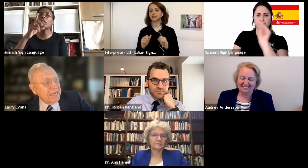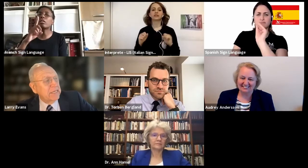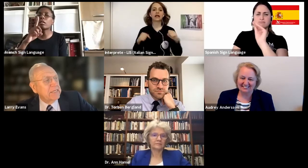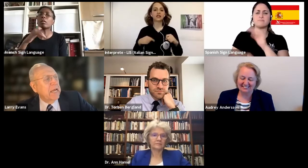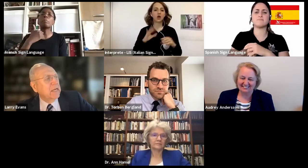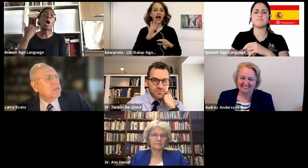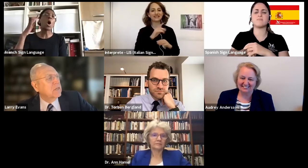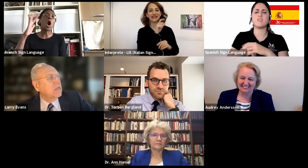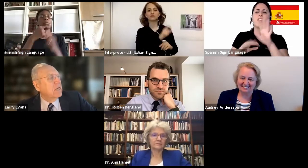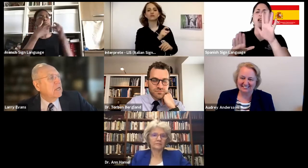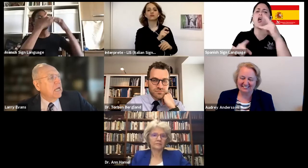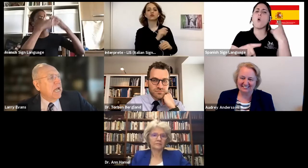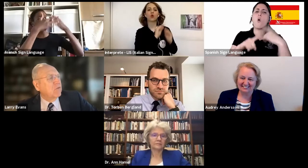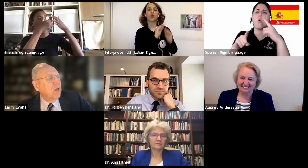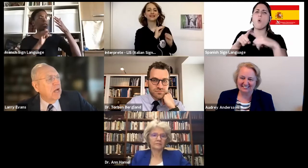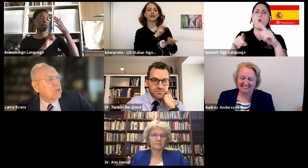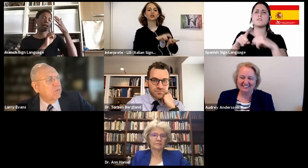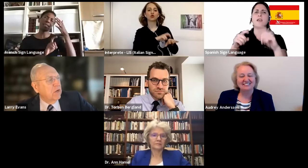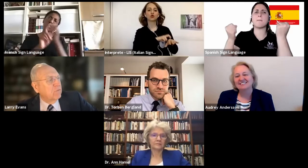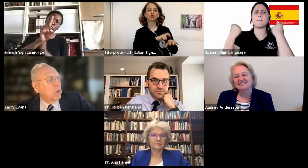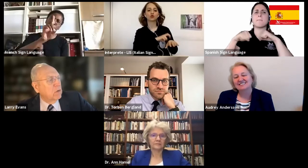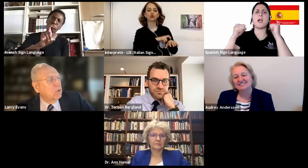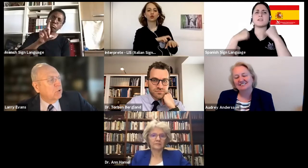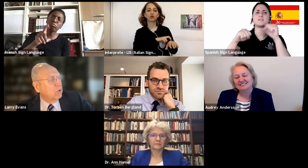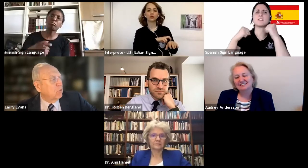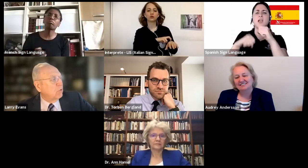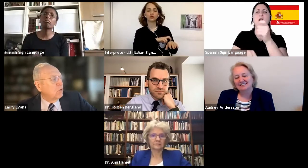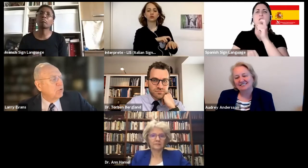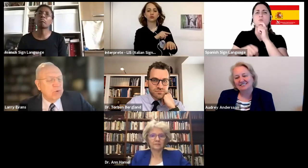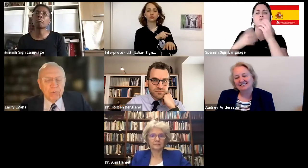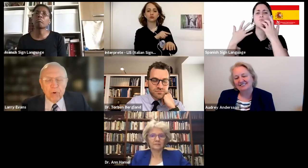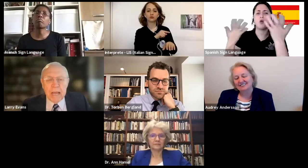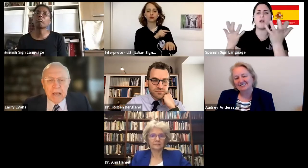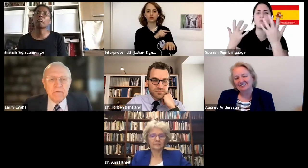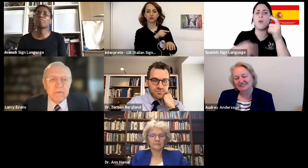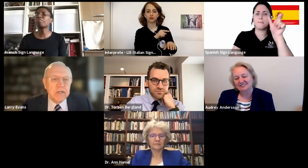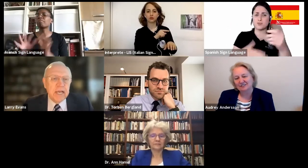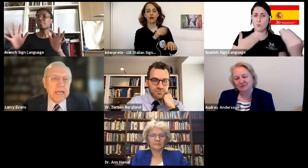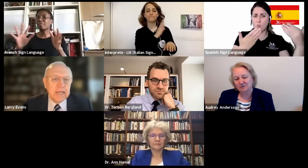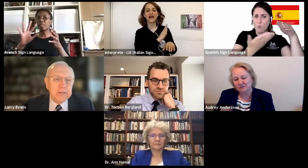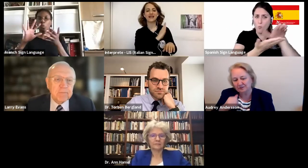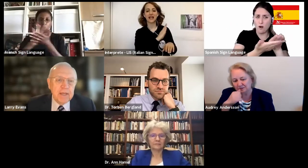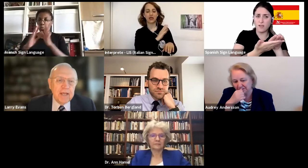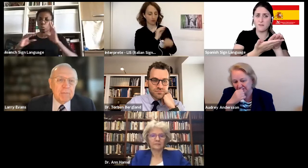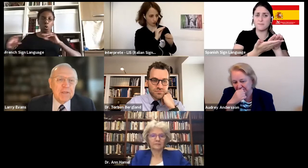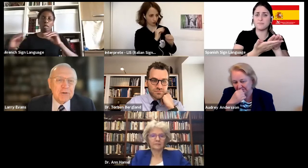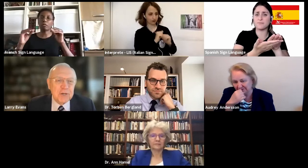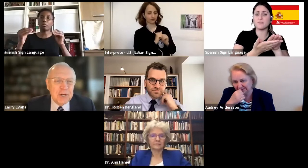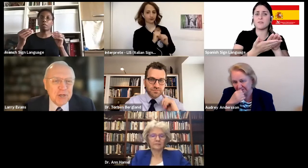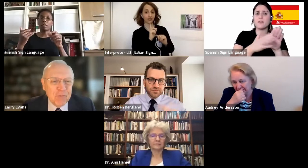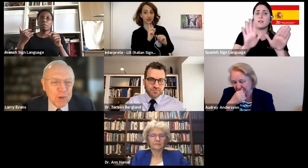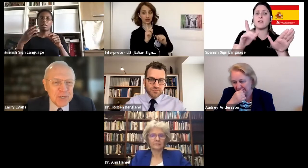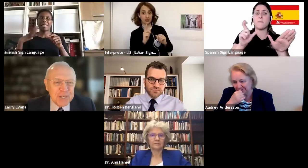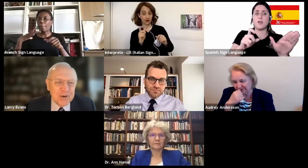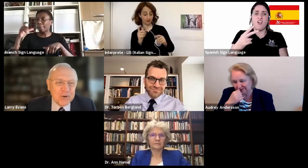panic attacks after the loss of a loved one do to grow out of these attacks? I mean, these are